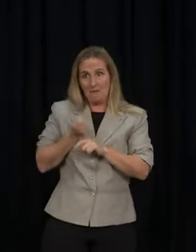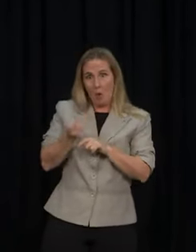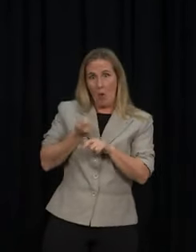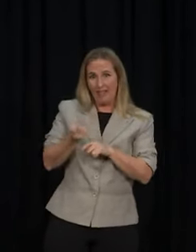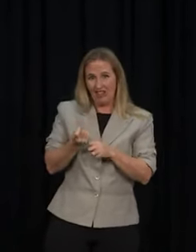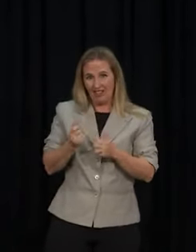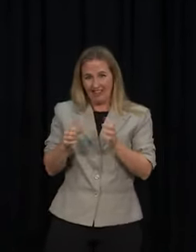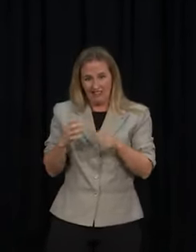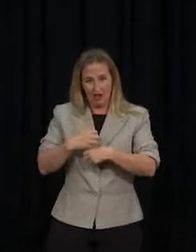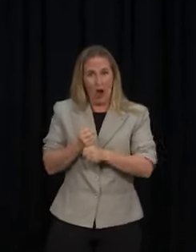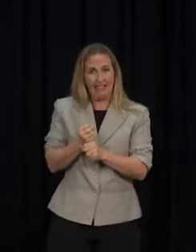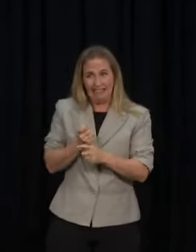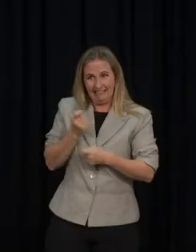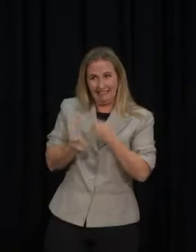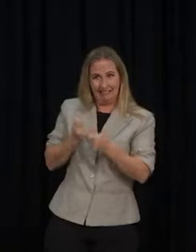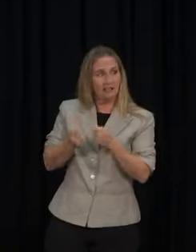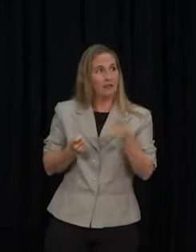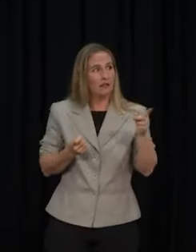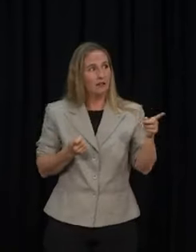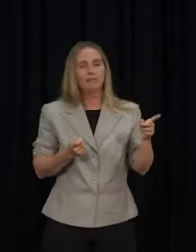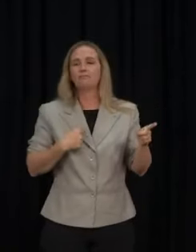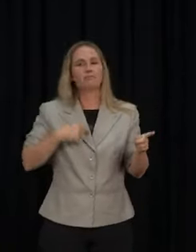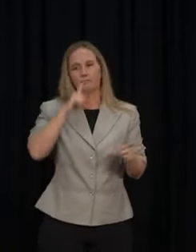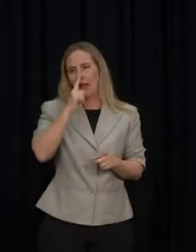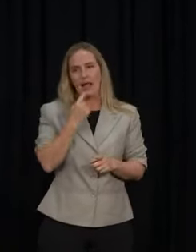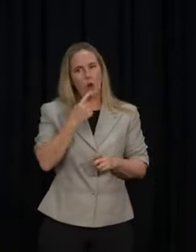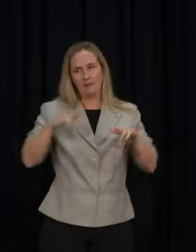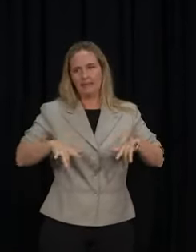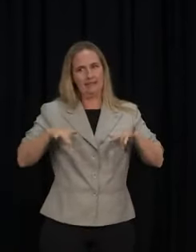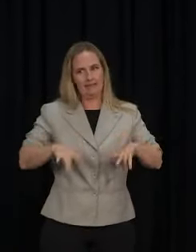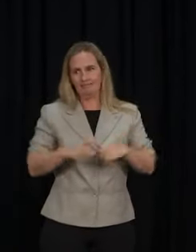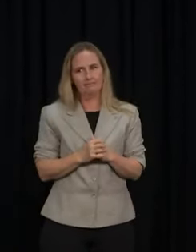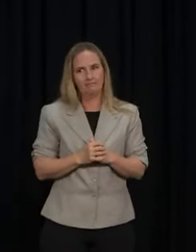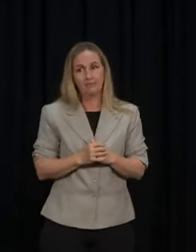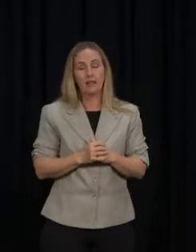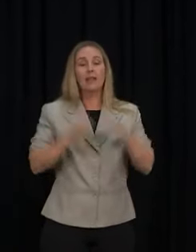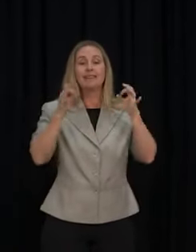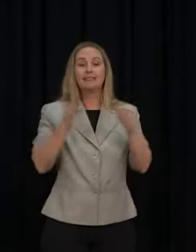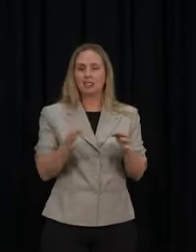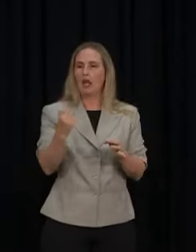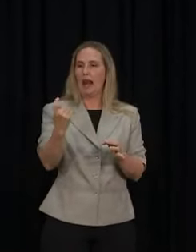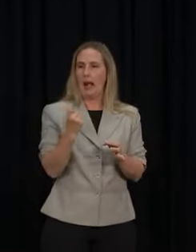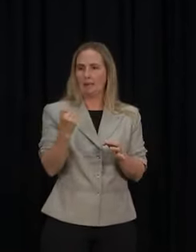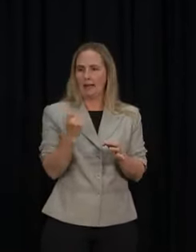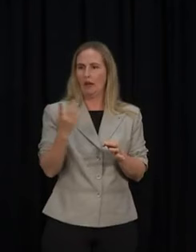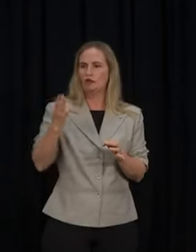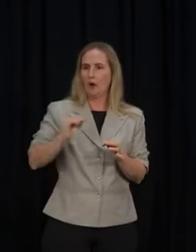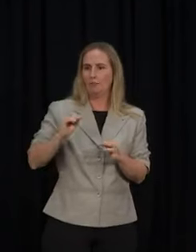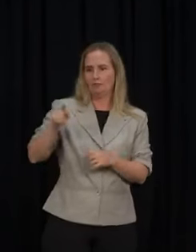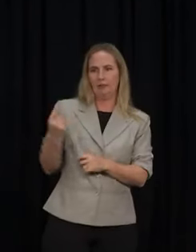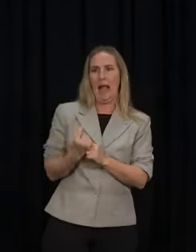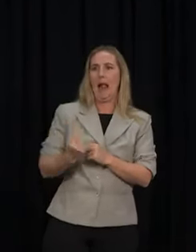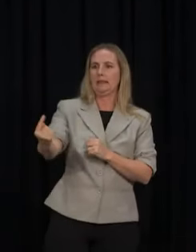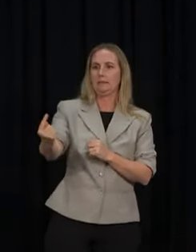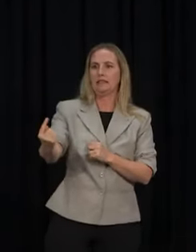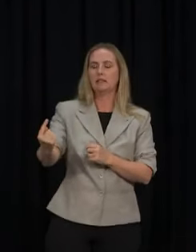Obviously, the first caveat is the one that I always make, which is I don't comment on the specific decisions that the independent Monetary Policy Committee